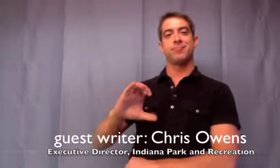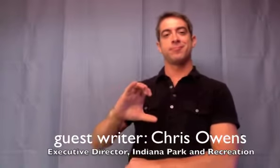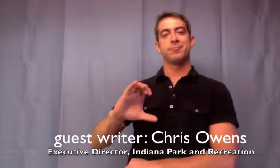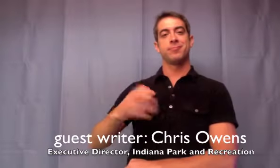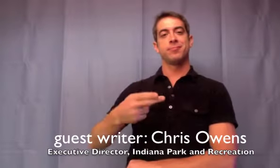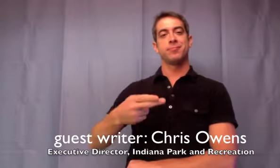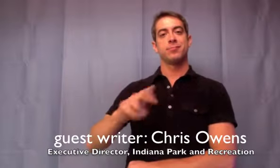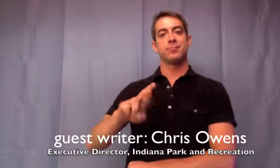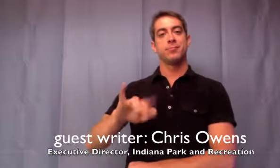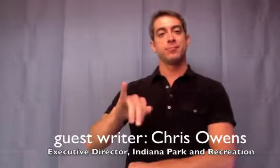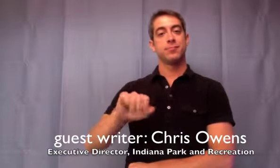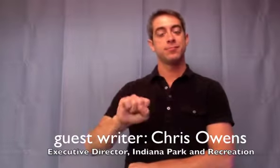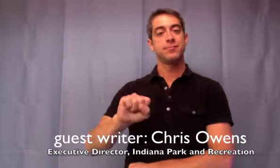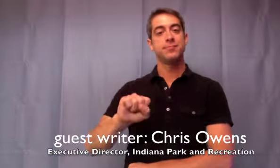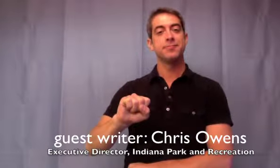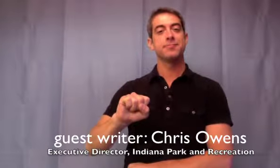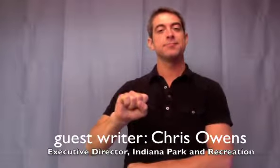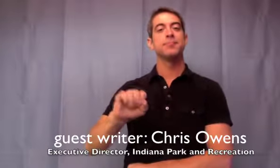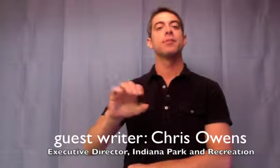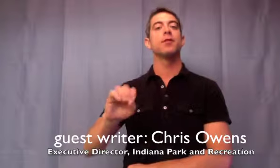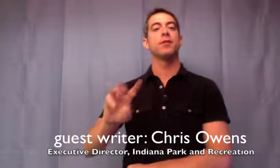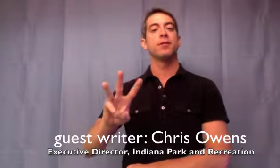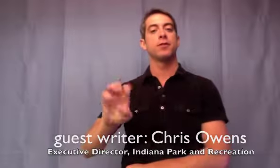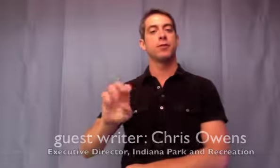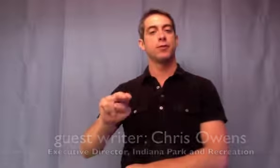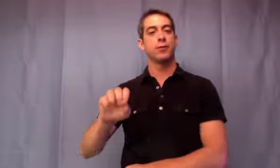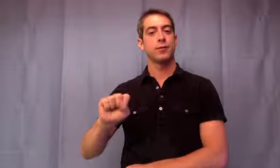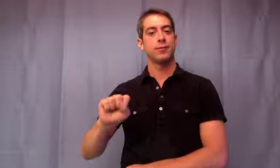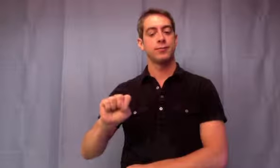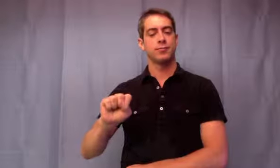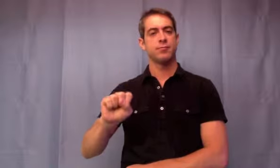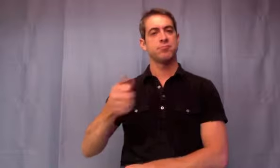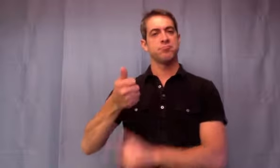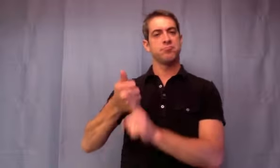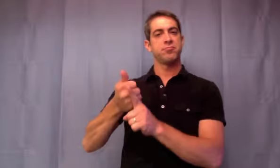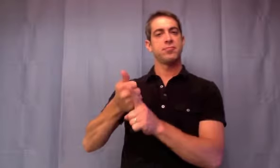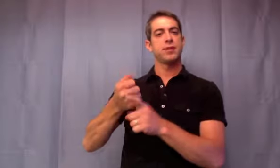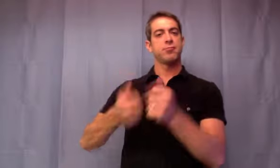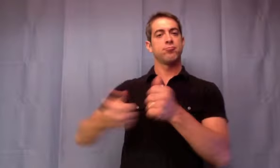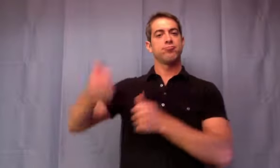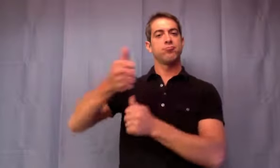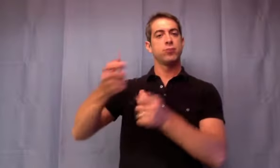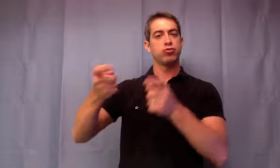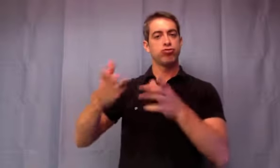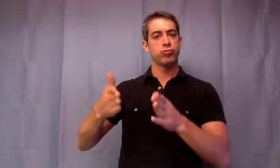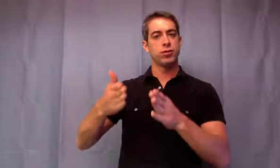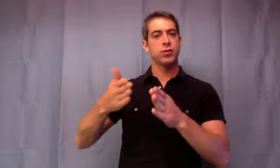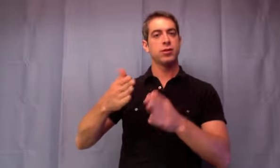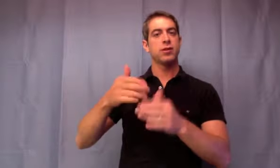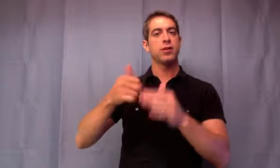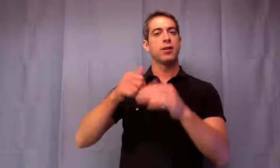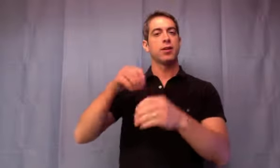Chris Owens, Executive Director, Indiana Park and Recreation.